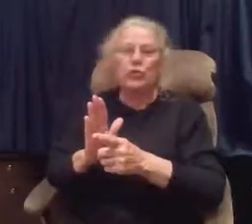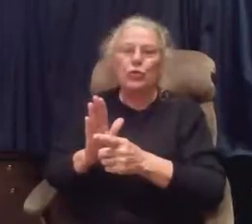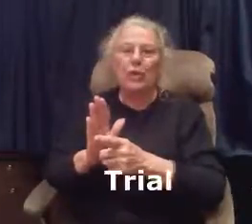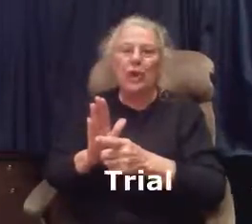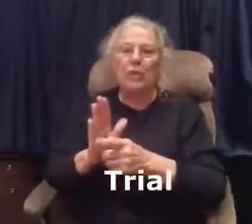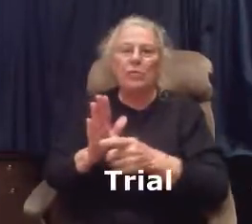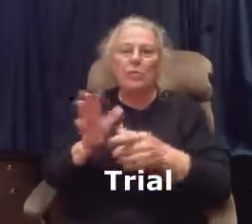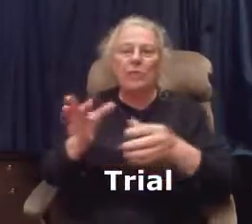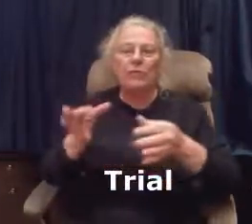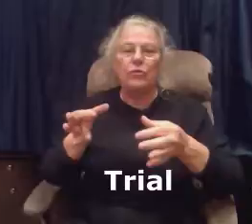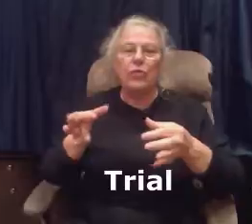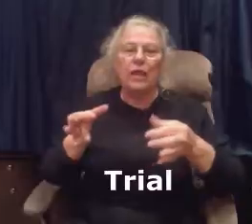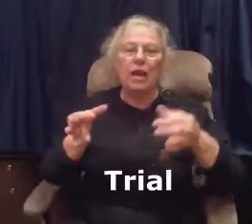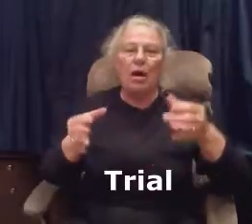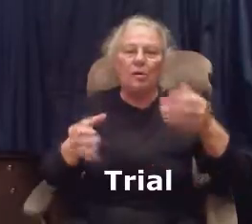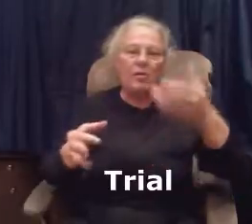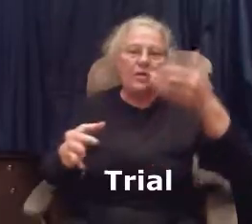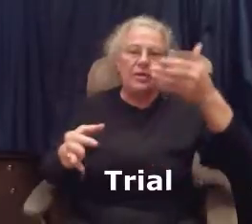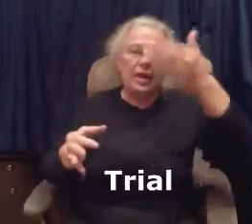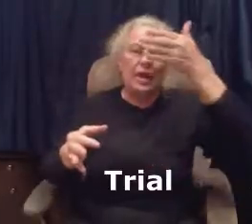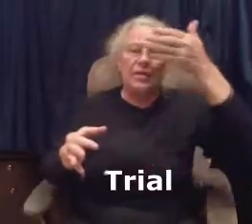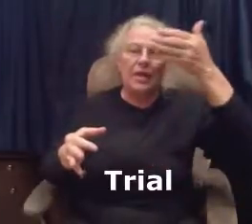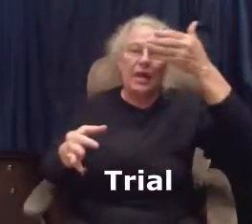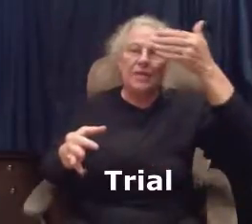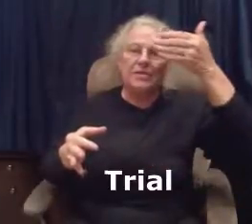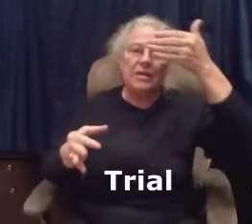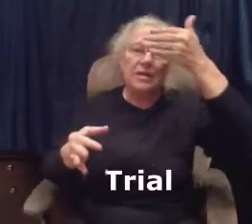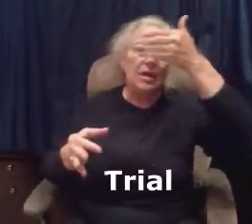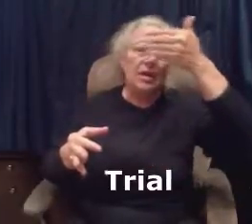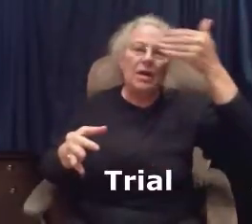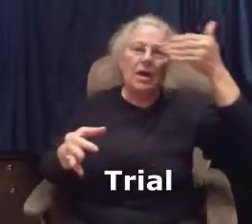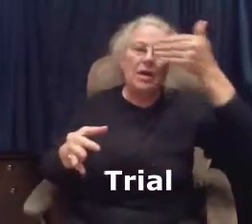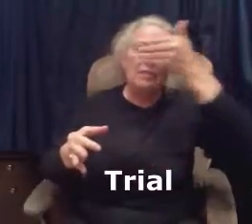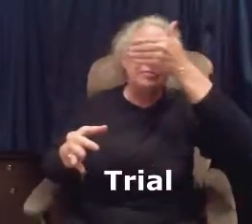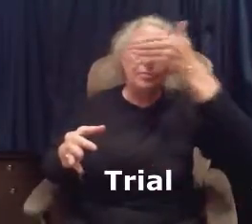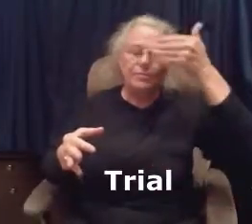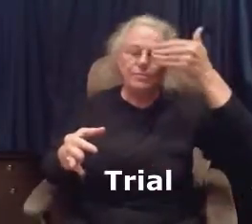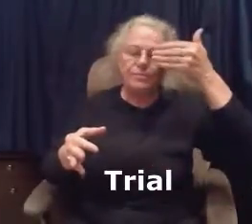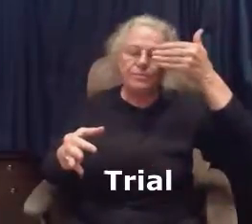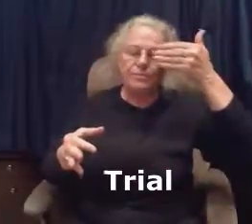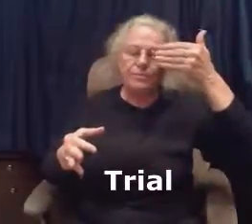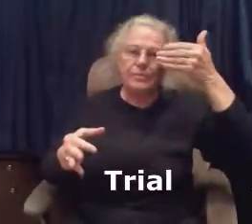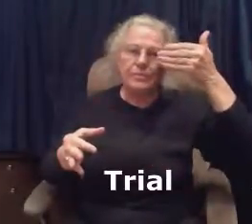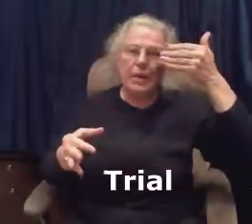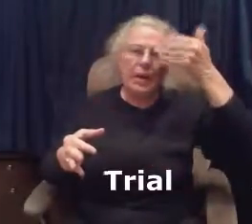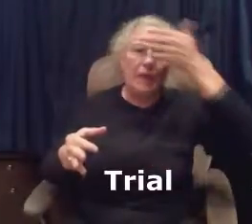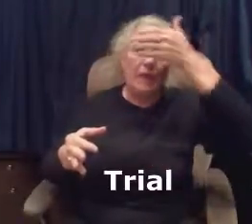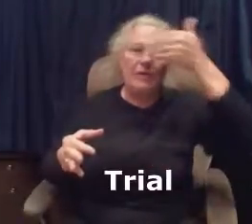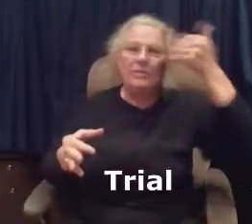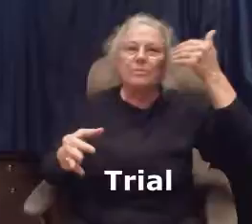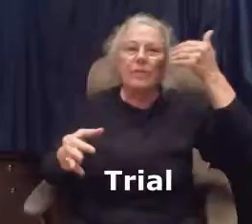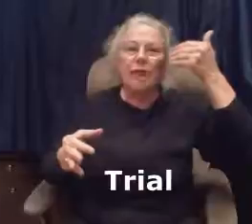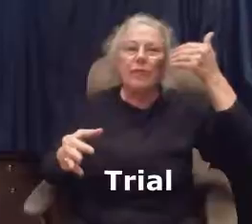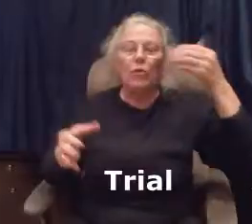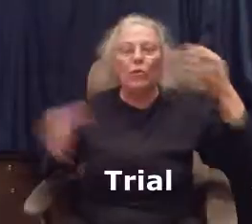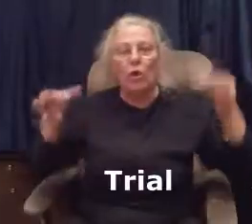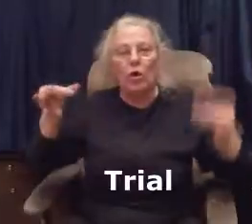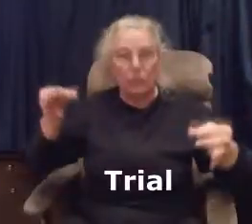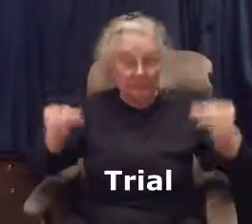Trial. If you think of the lady that has the blindfold on and she